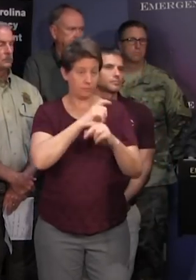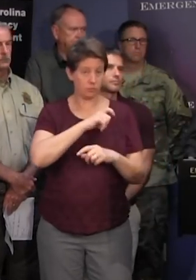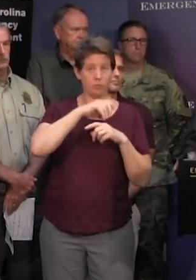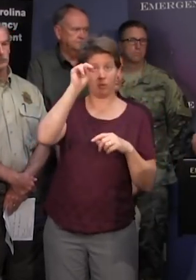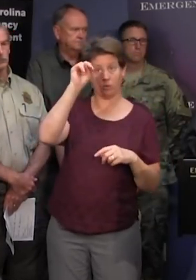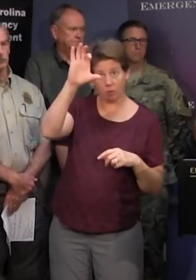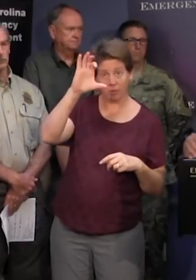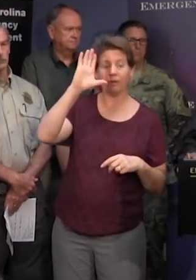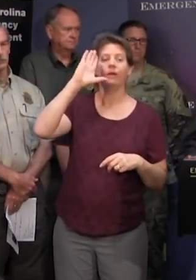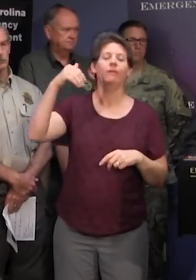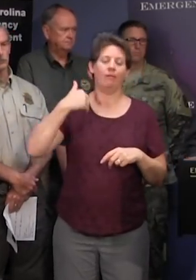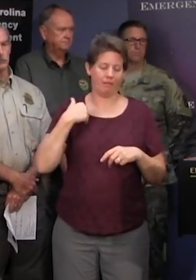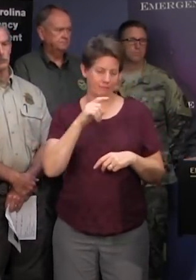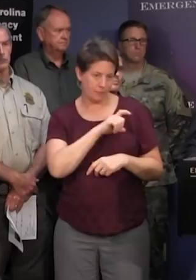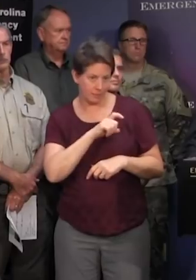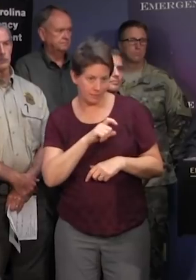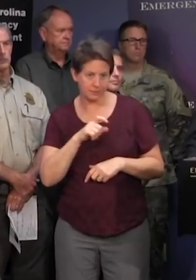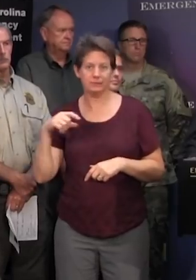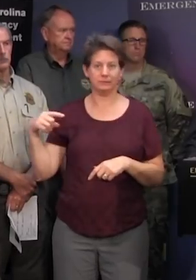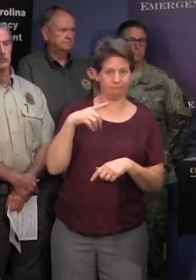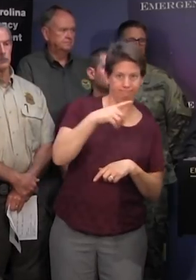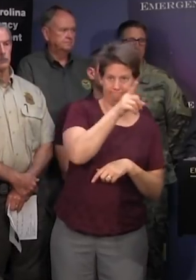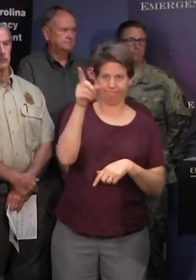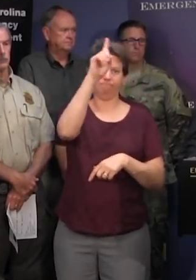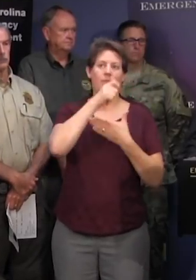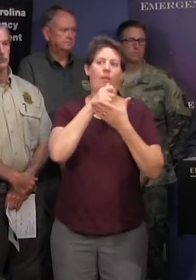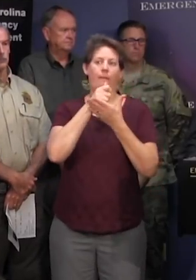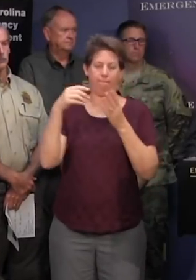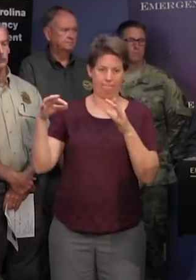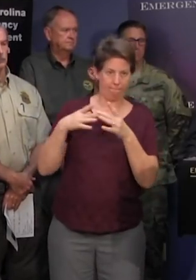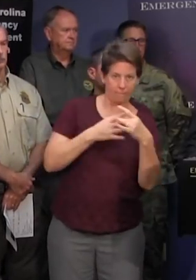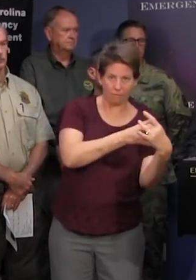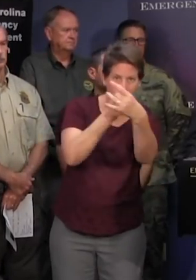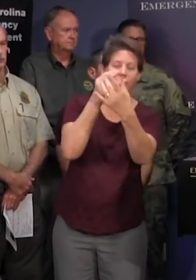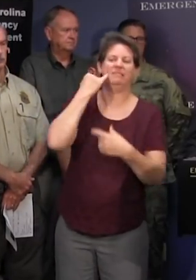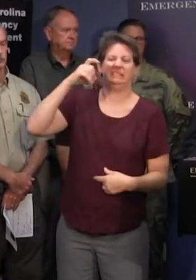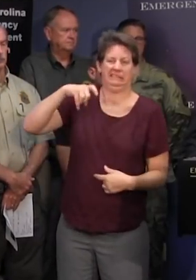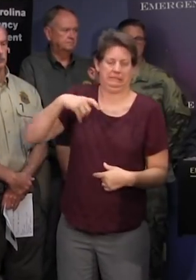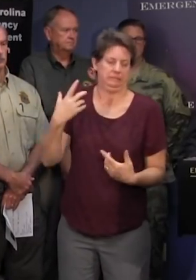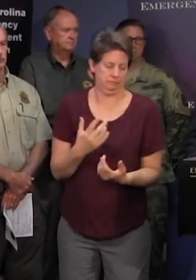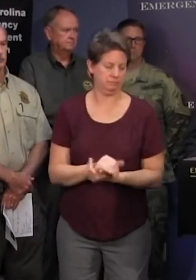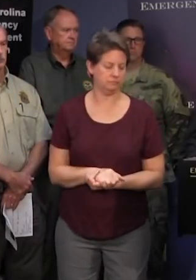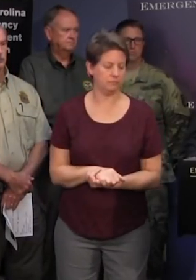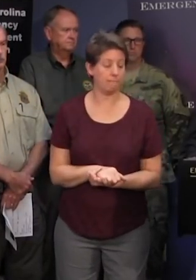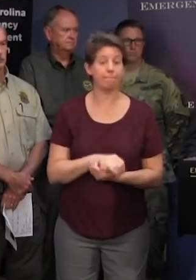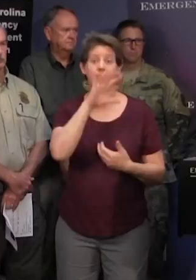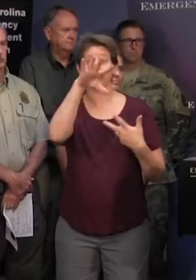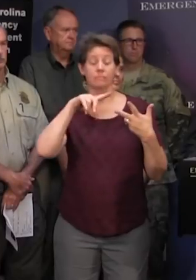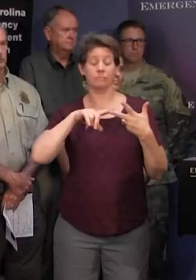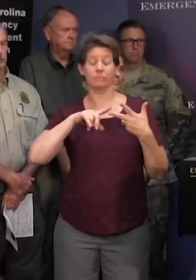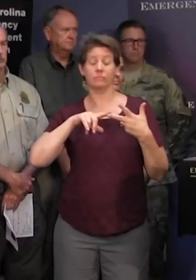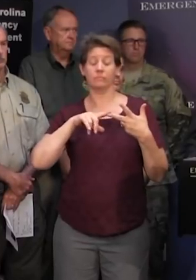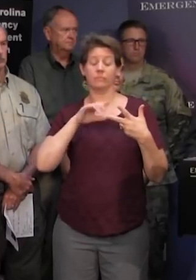uh law enforcement along that uh route to give uh directions uh should the need arise for that and another option would